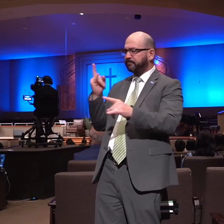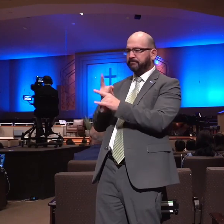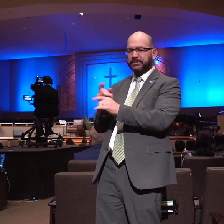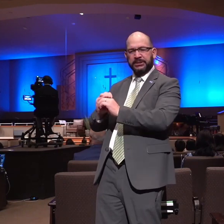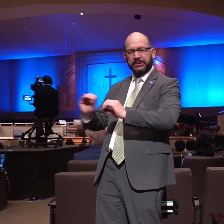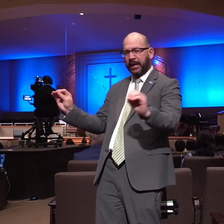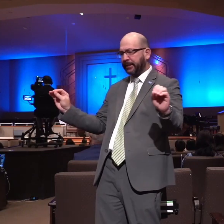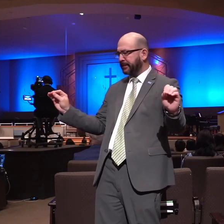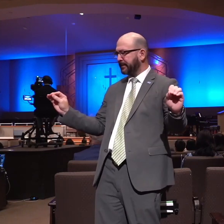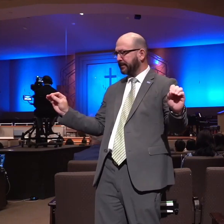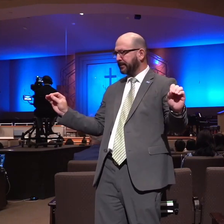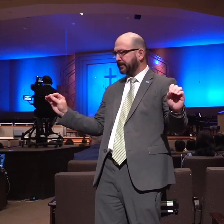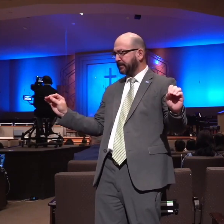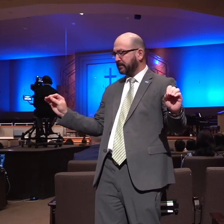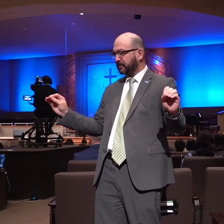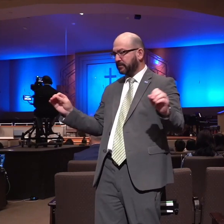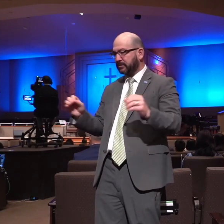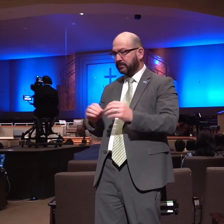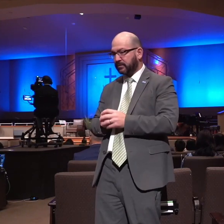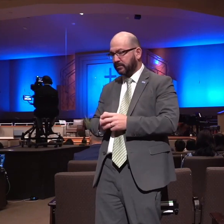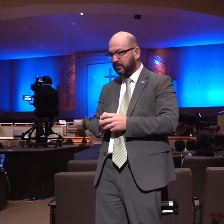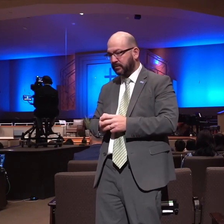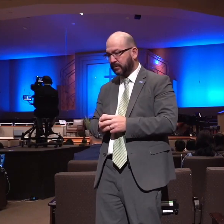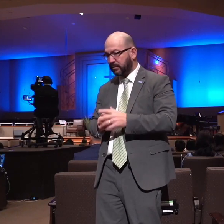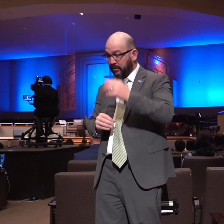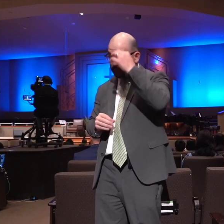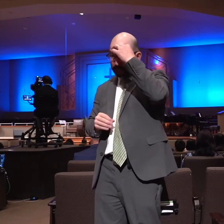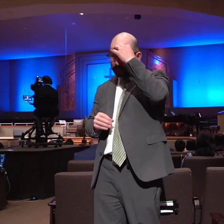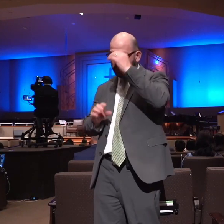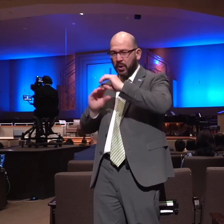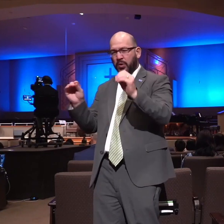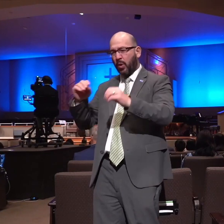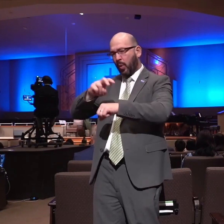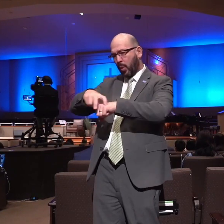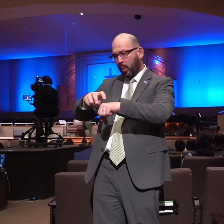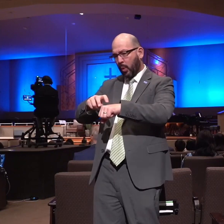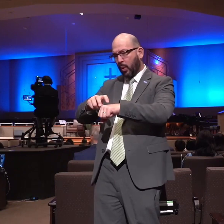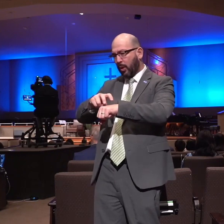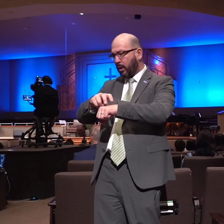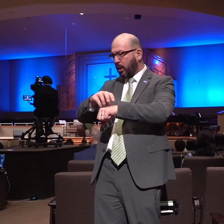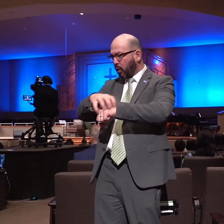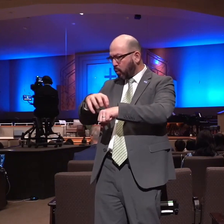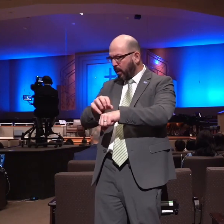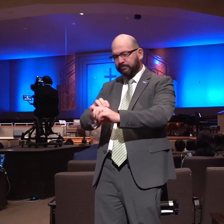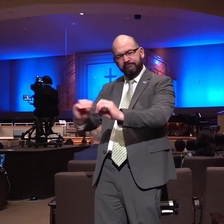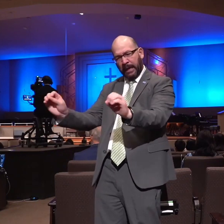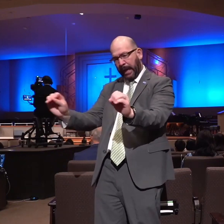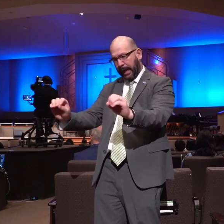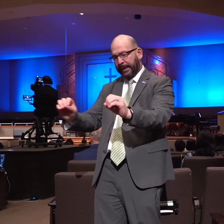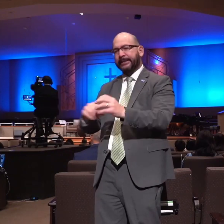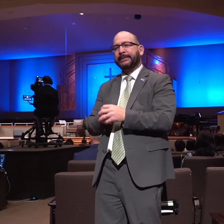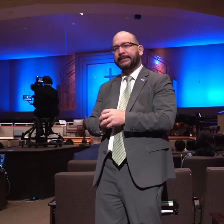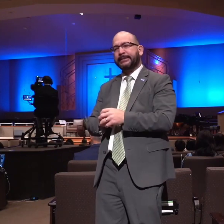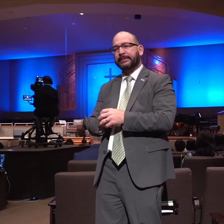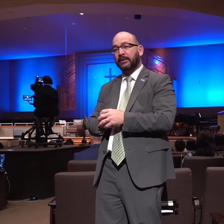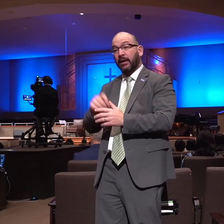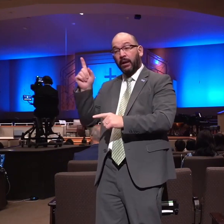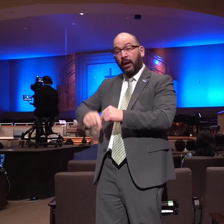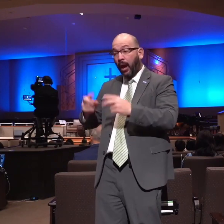no moist grapes or dried nothing eaten from the vine at all no razor was to come to the to